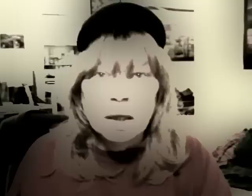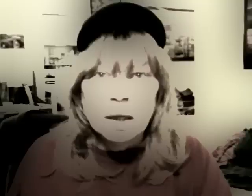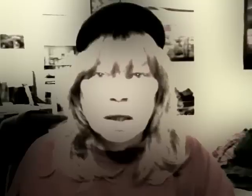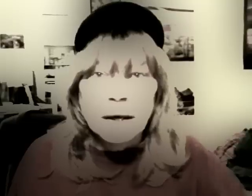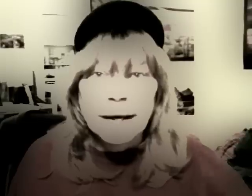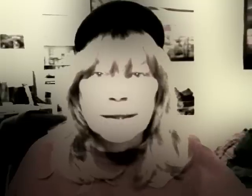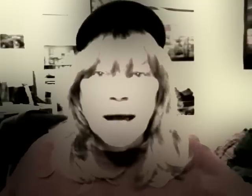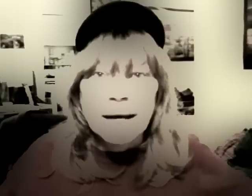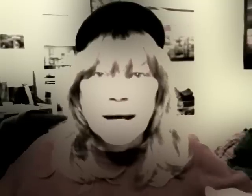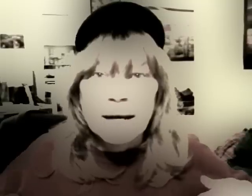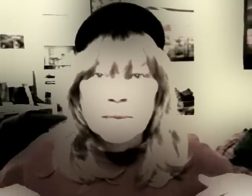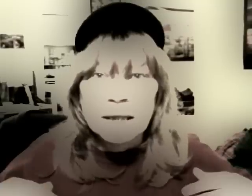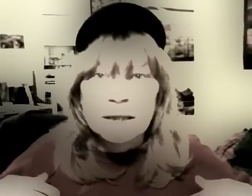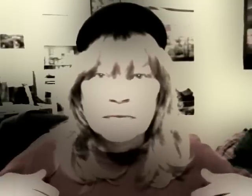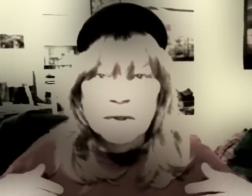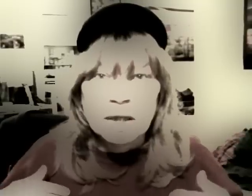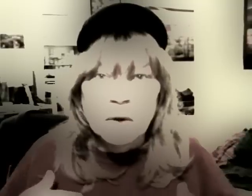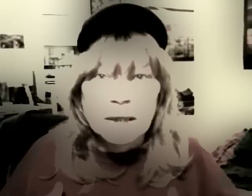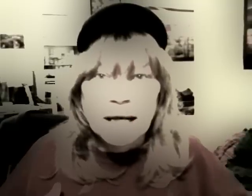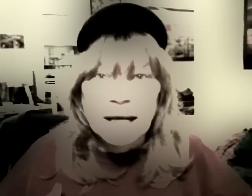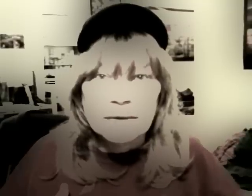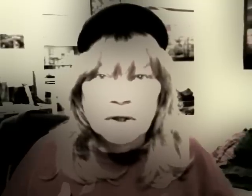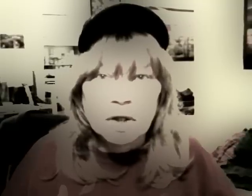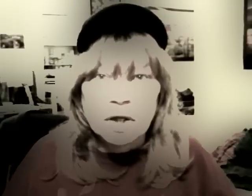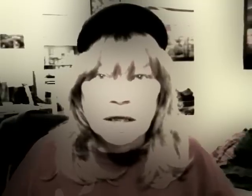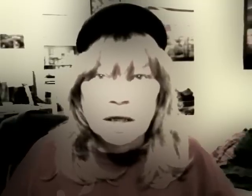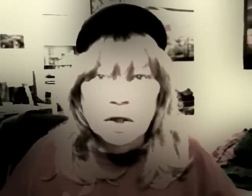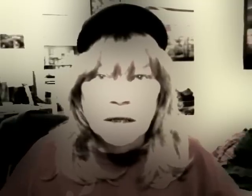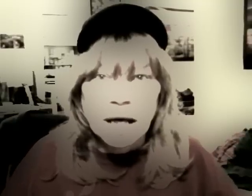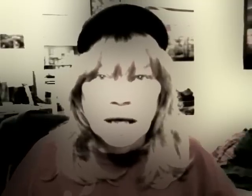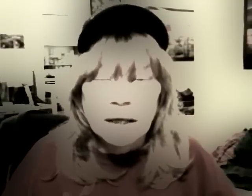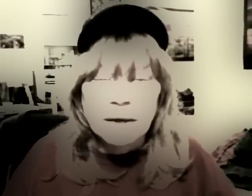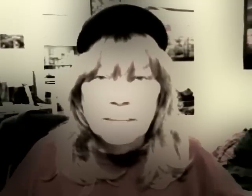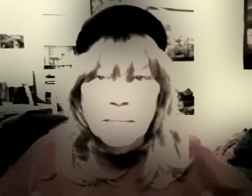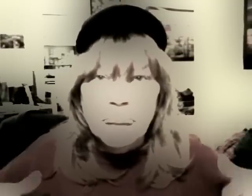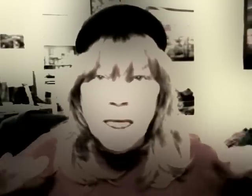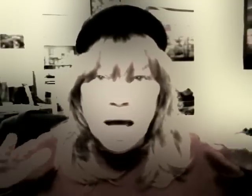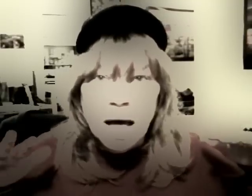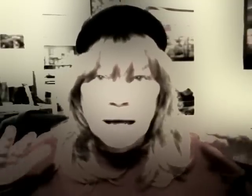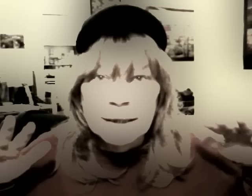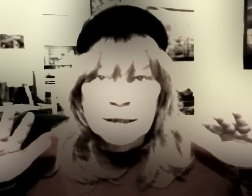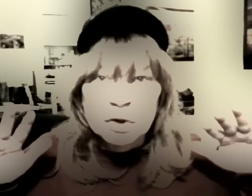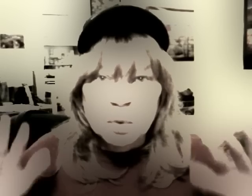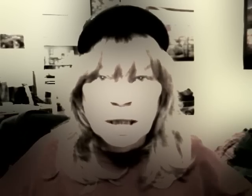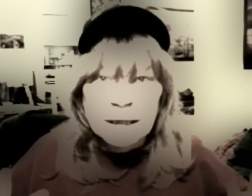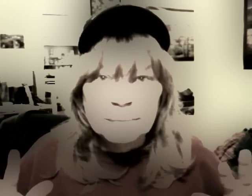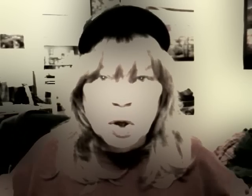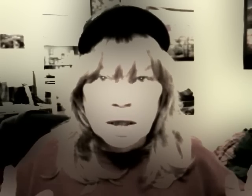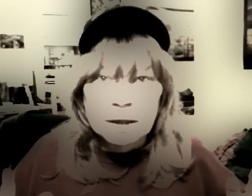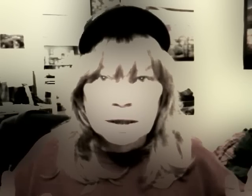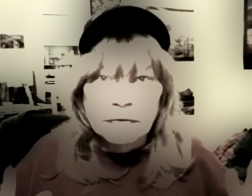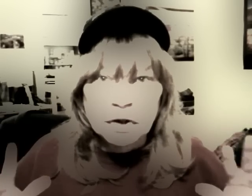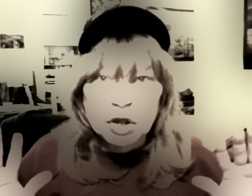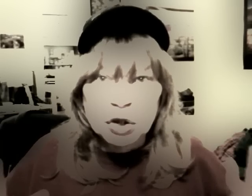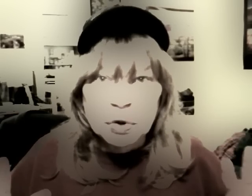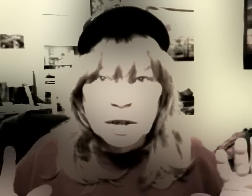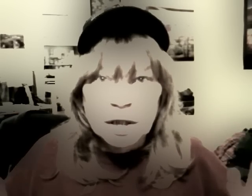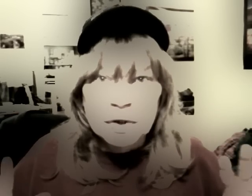Okay, I've got to make this video in kind of a hurry, okay. This is real important for New Year's